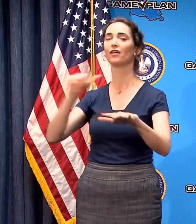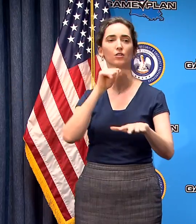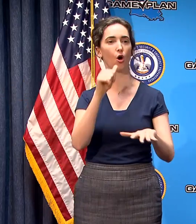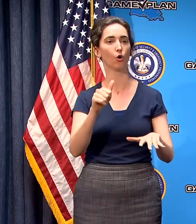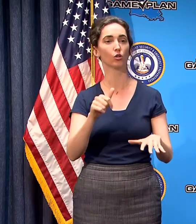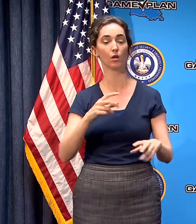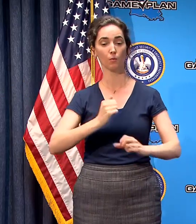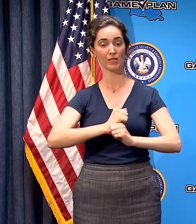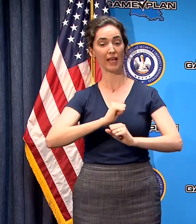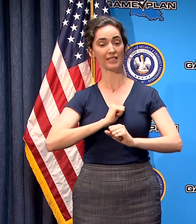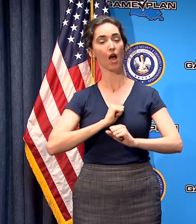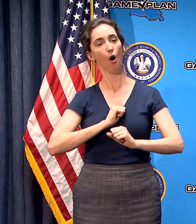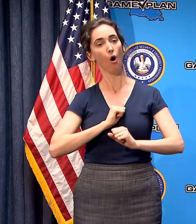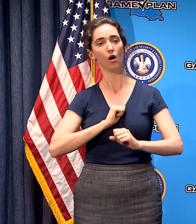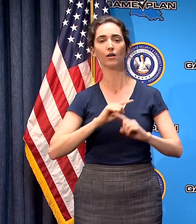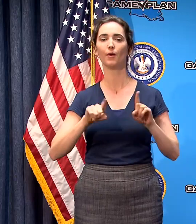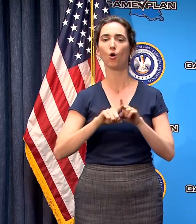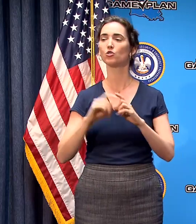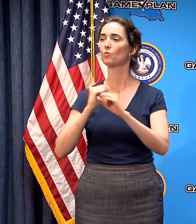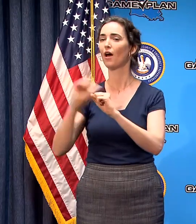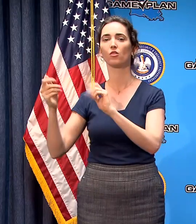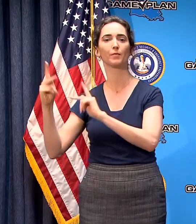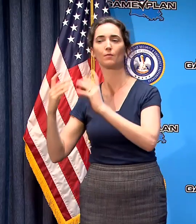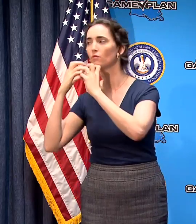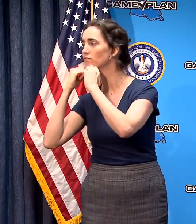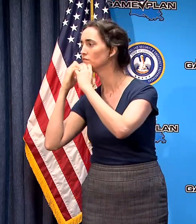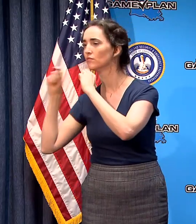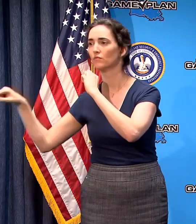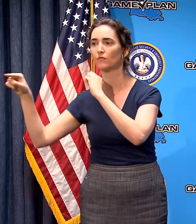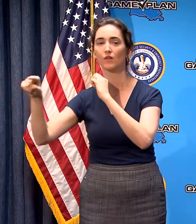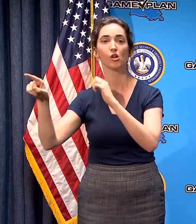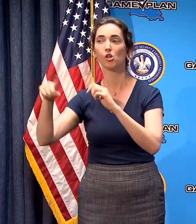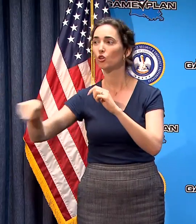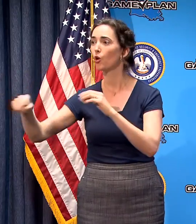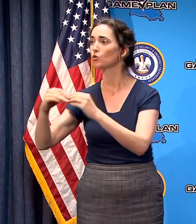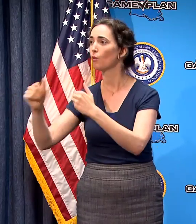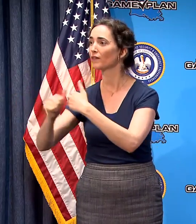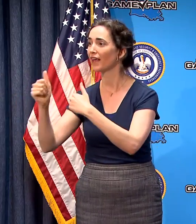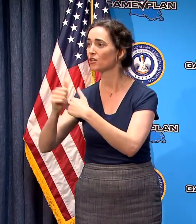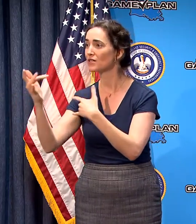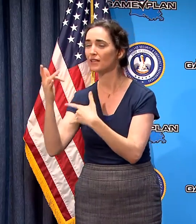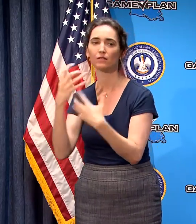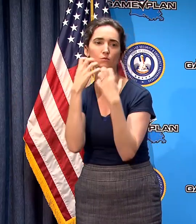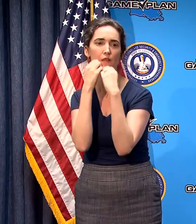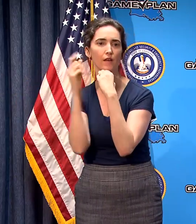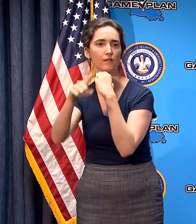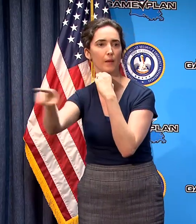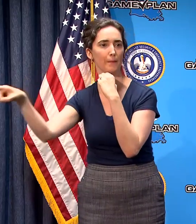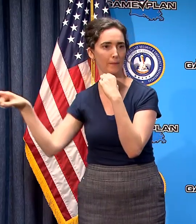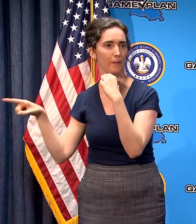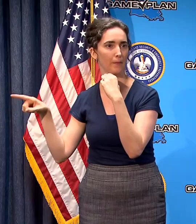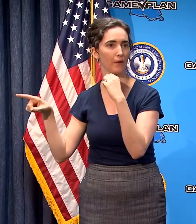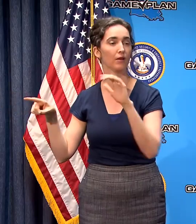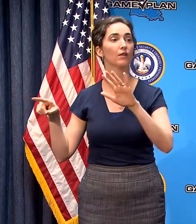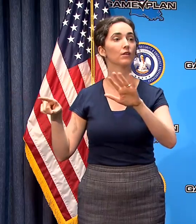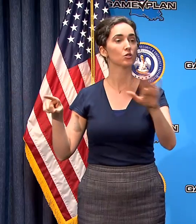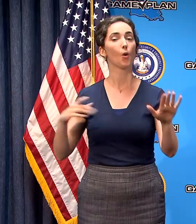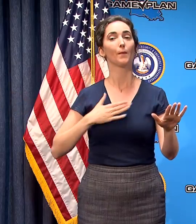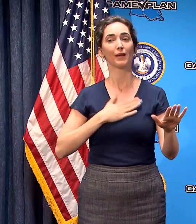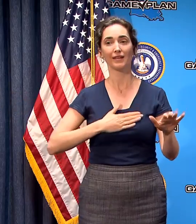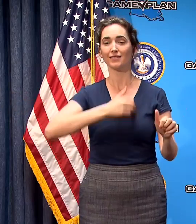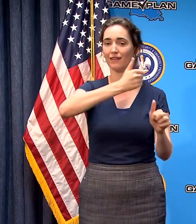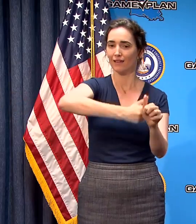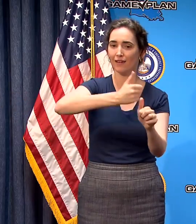yourself but for your neighbors particularly those who are most vulnerable so I'm asking everybody to do their part